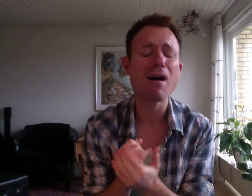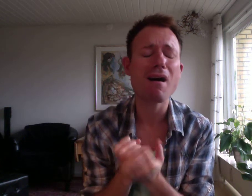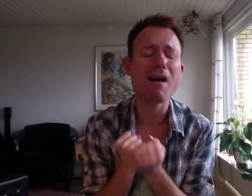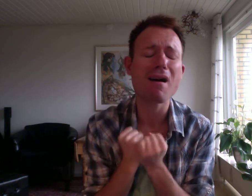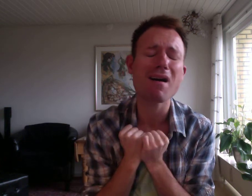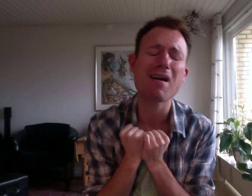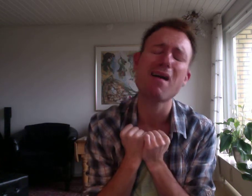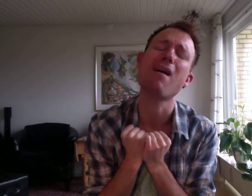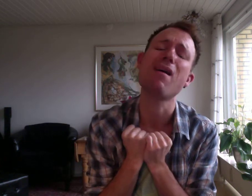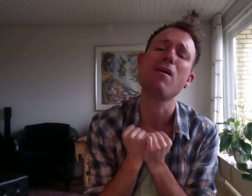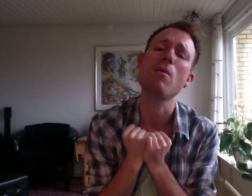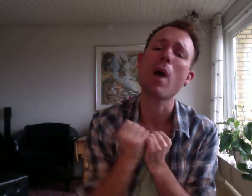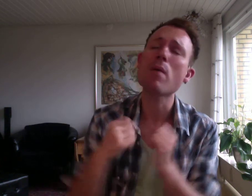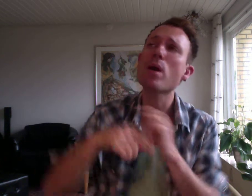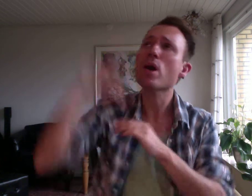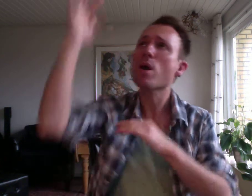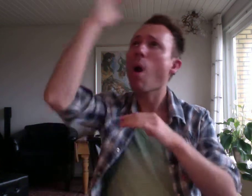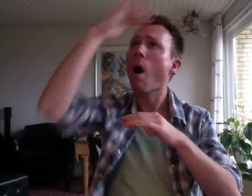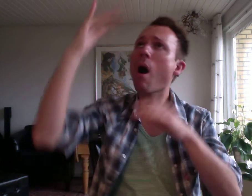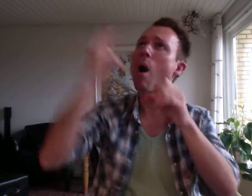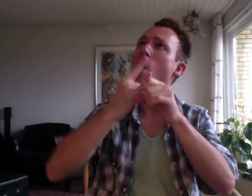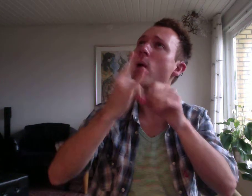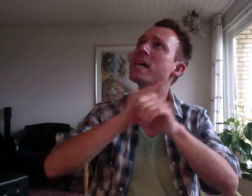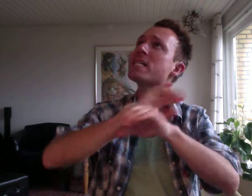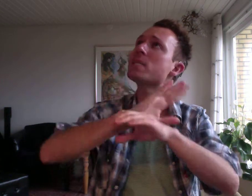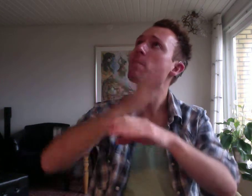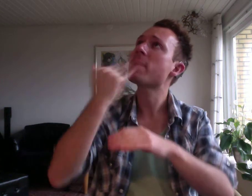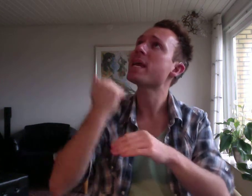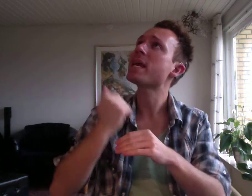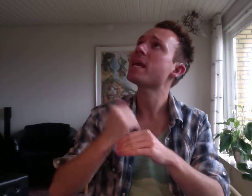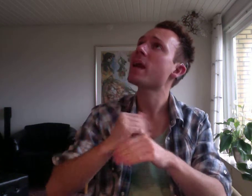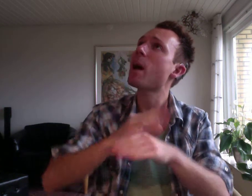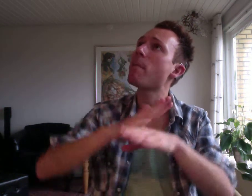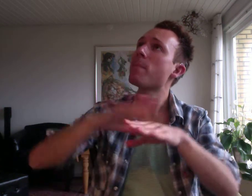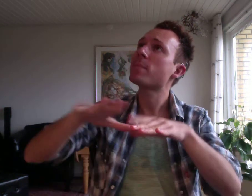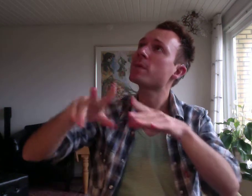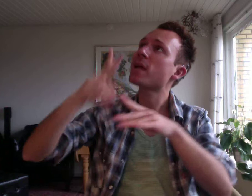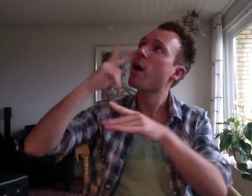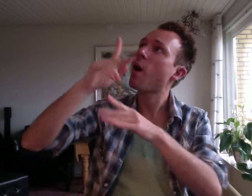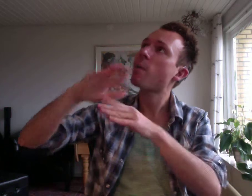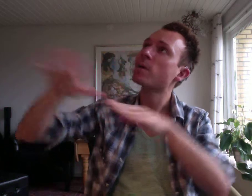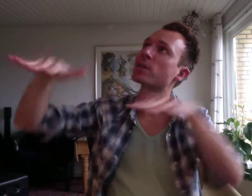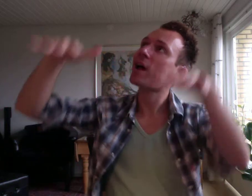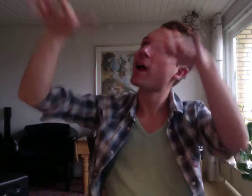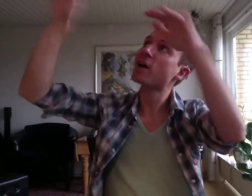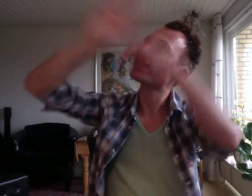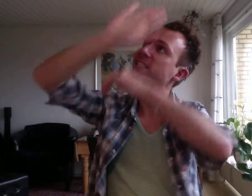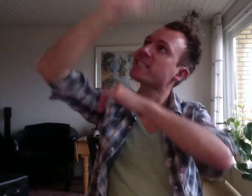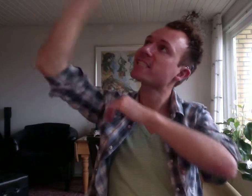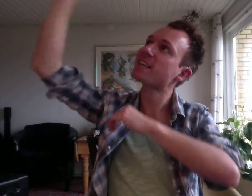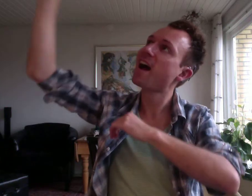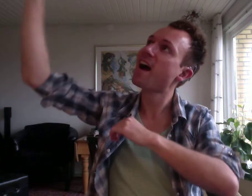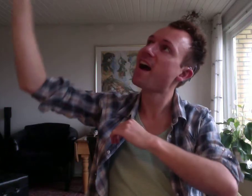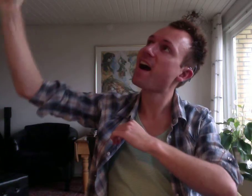In my dreams I'll always see you Soar by the sky